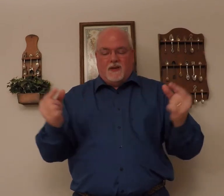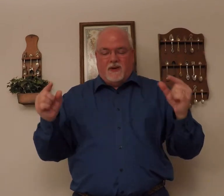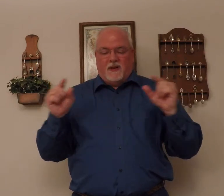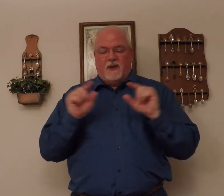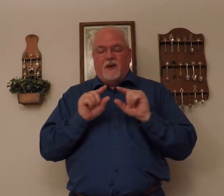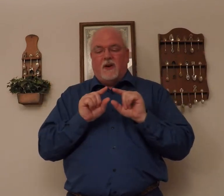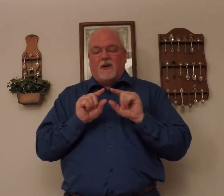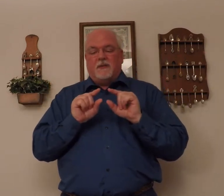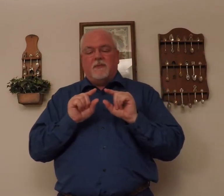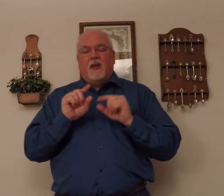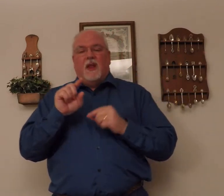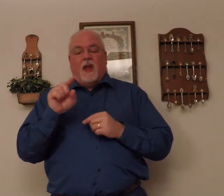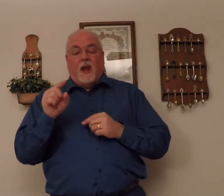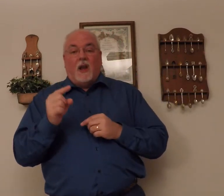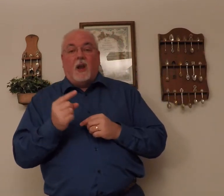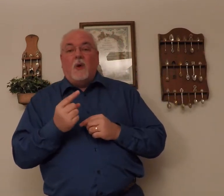All right. Garden. Alone.